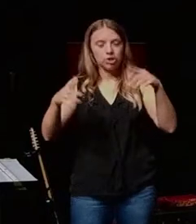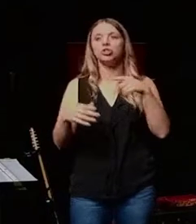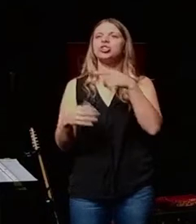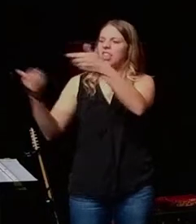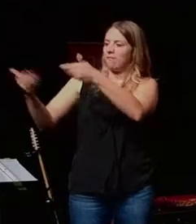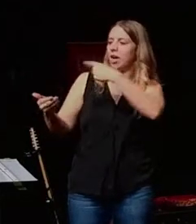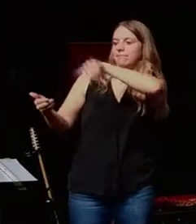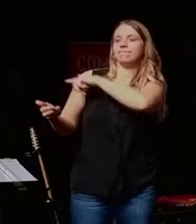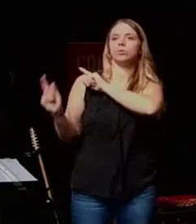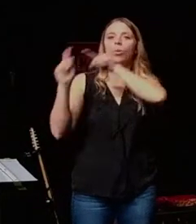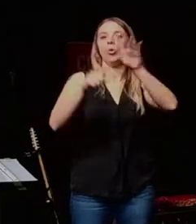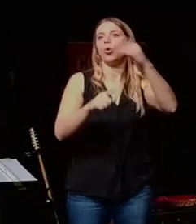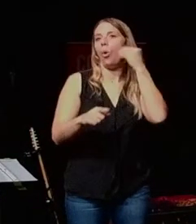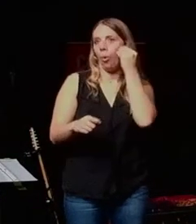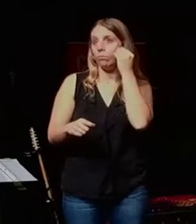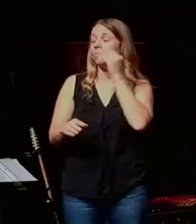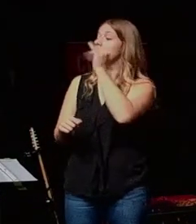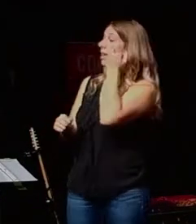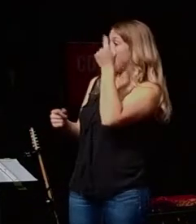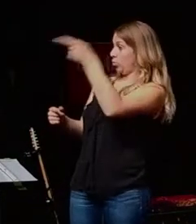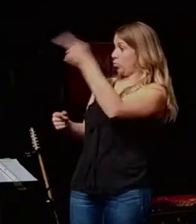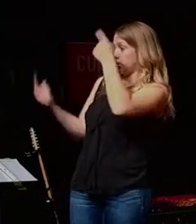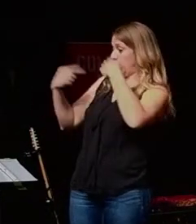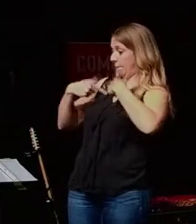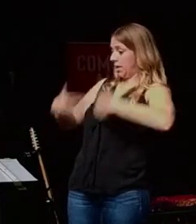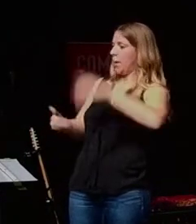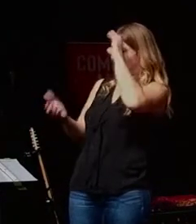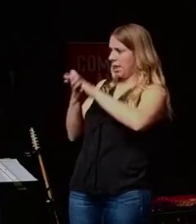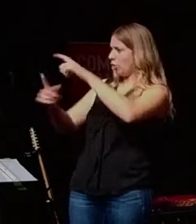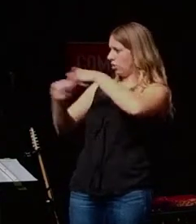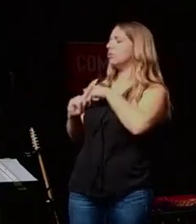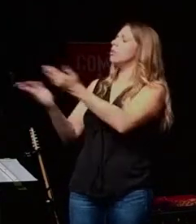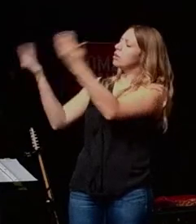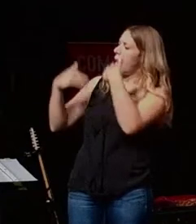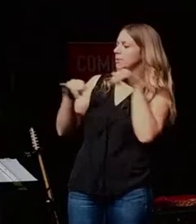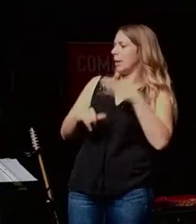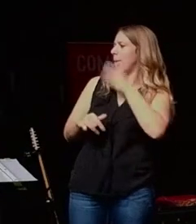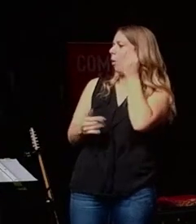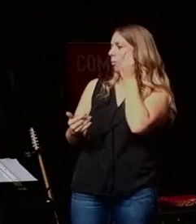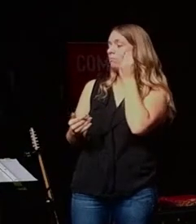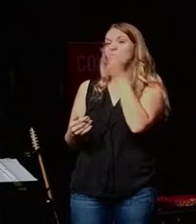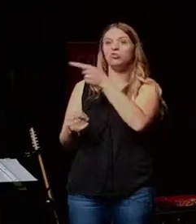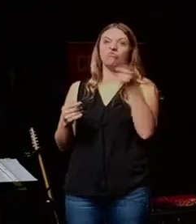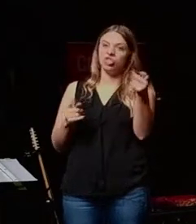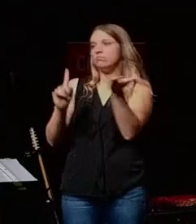If you consider me a believer in the Lord, she said, come and stay at my house. And she persuaded us. So you can